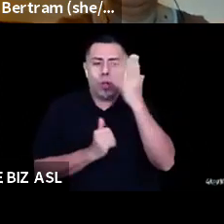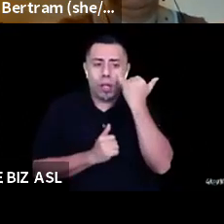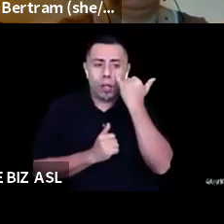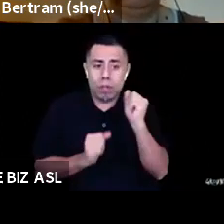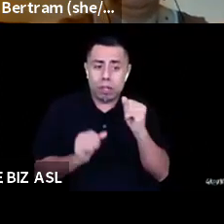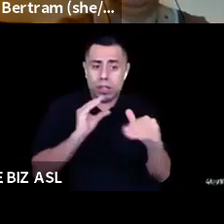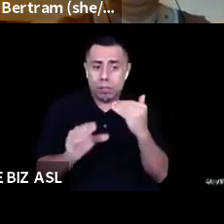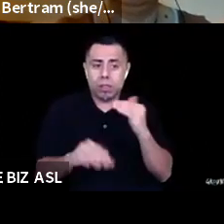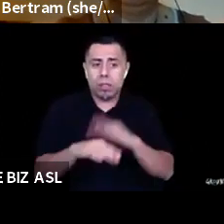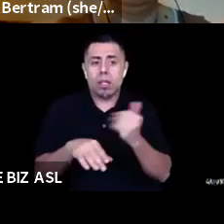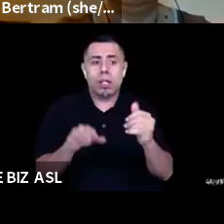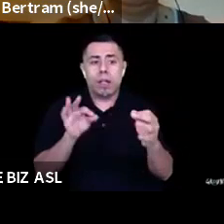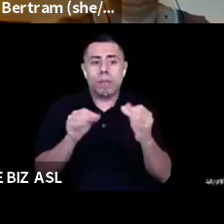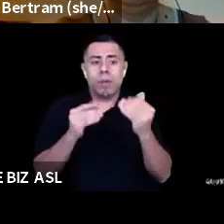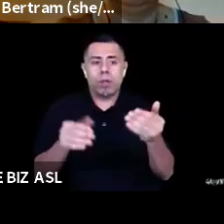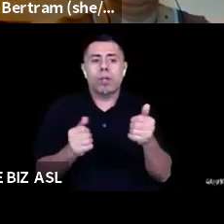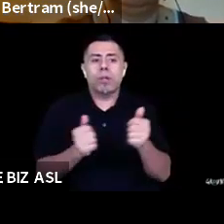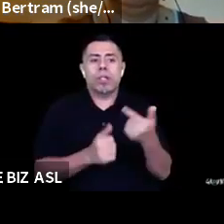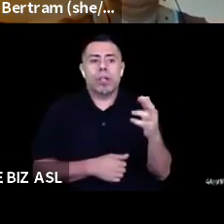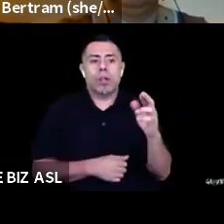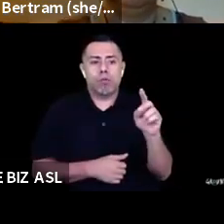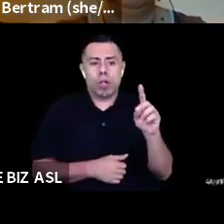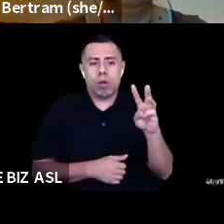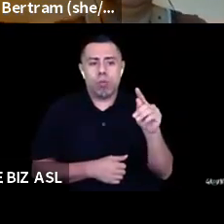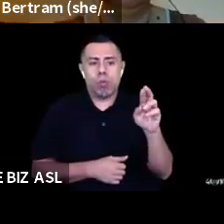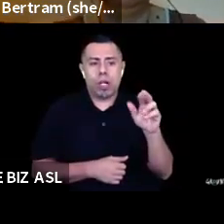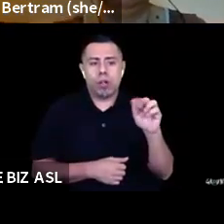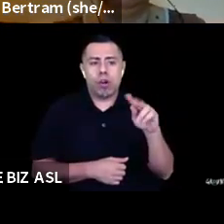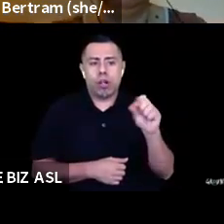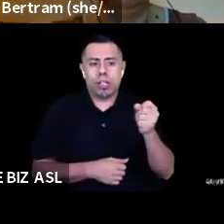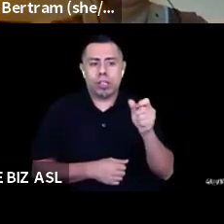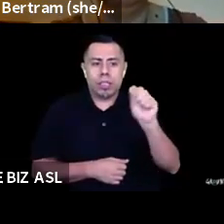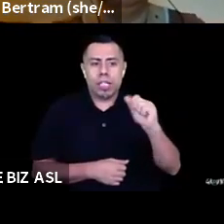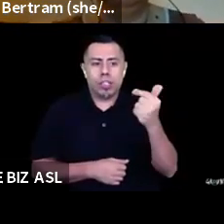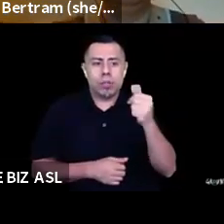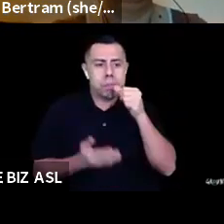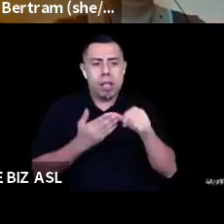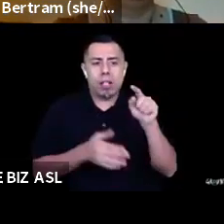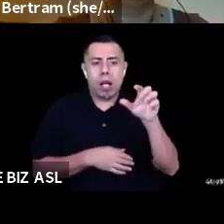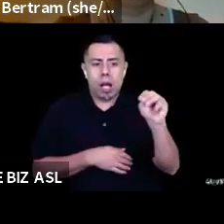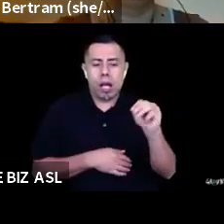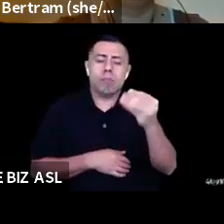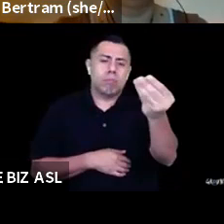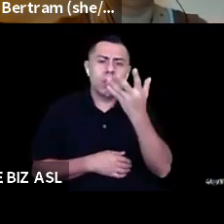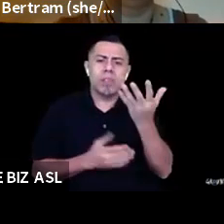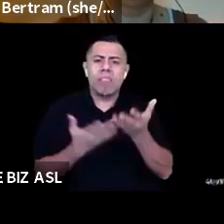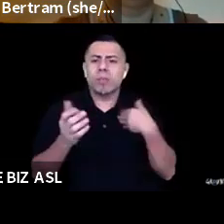format of this session, what works for you, what didn't, what you think we could do better, or what you'd love to experience in a future green new theater call.